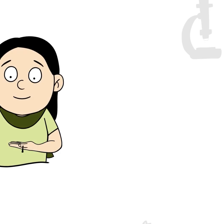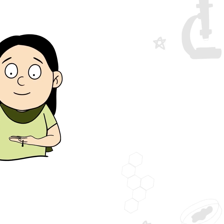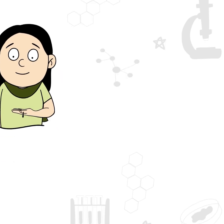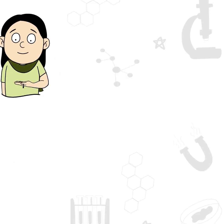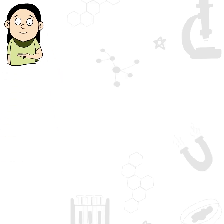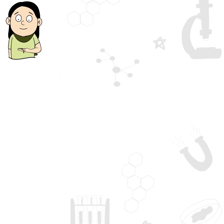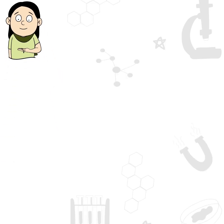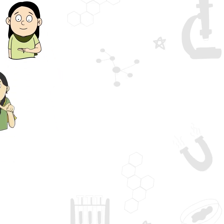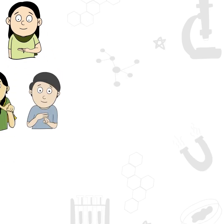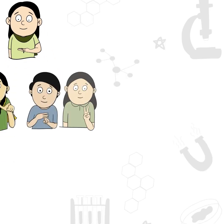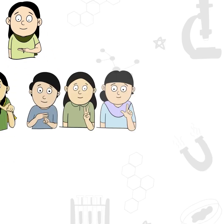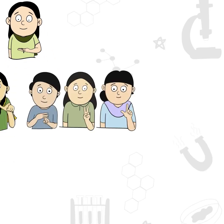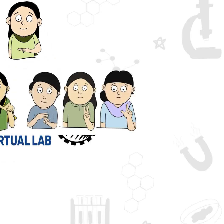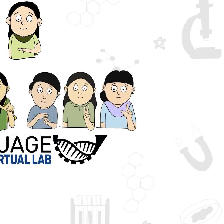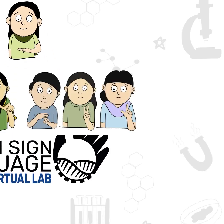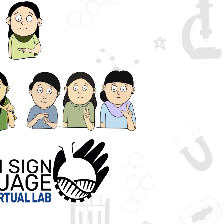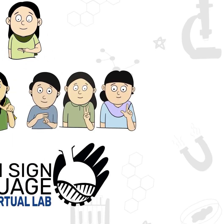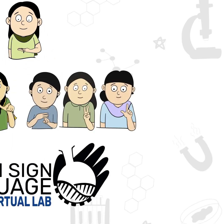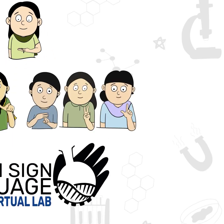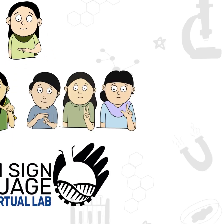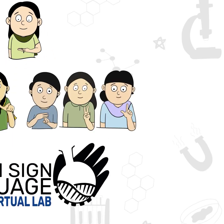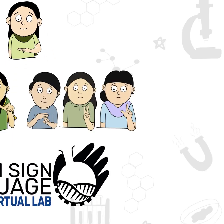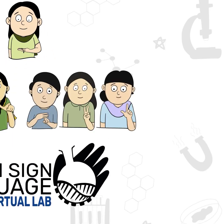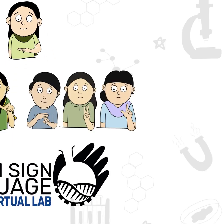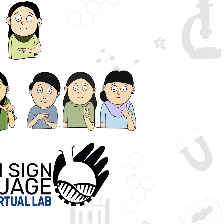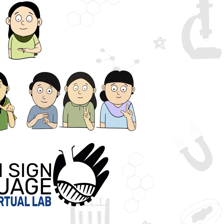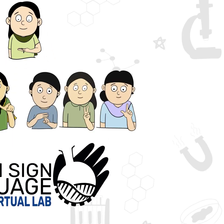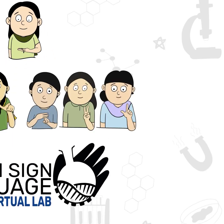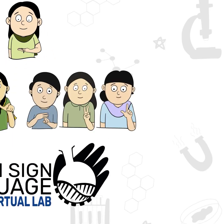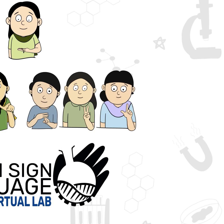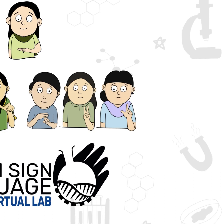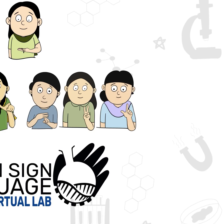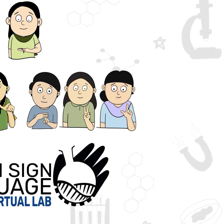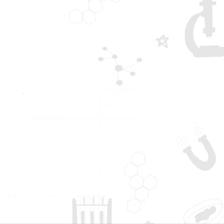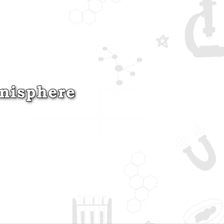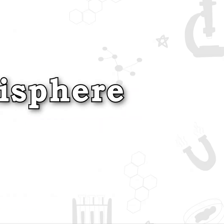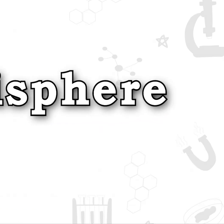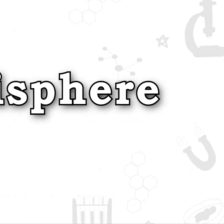Welcome to ISL Enabled Virtual Lab of CSIR.